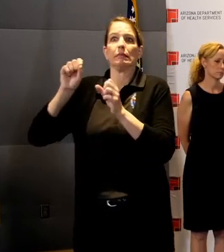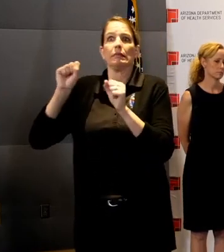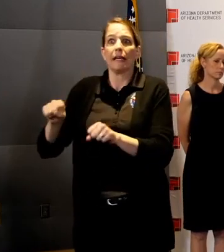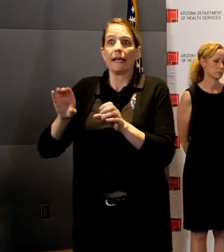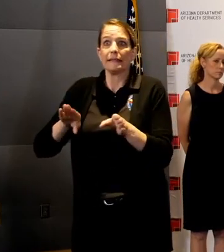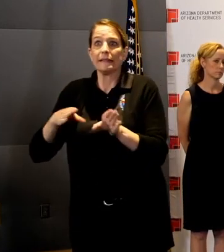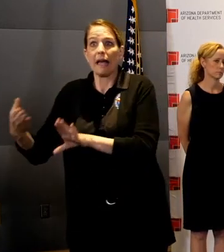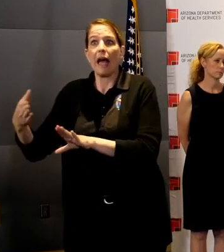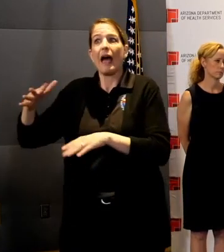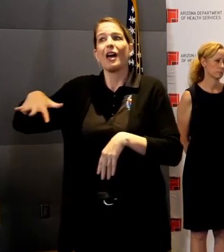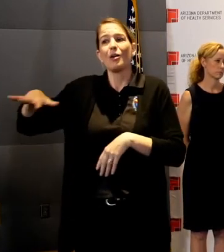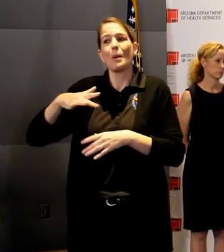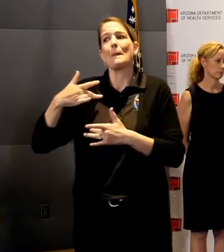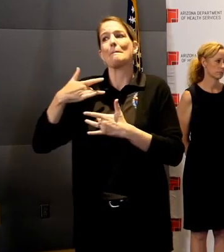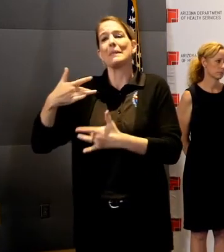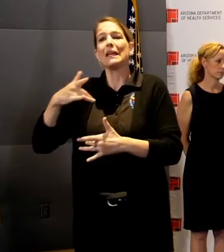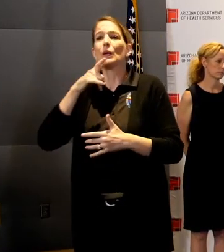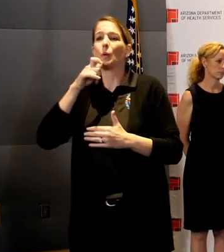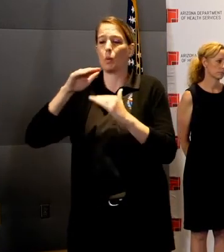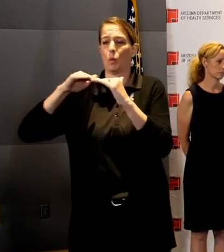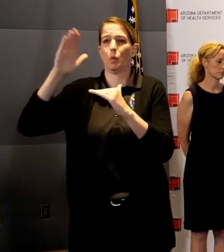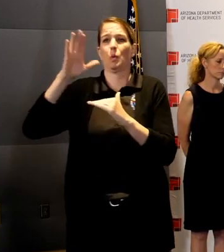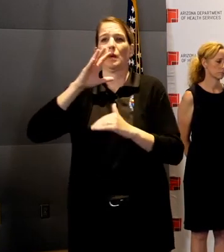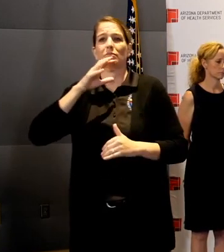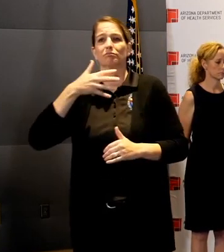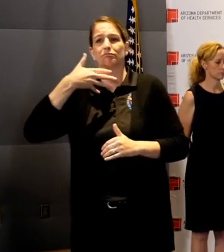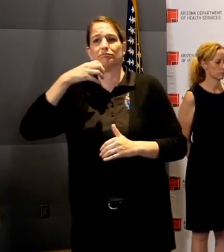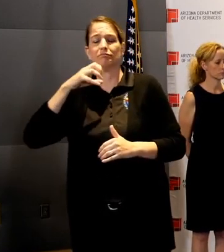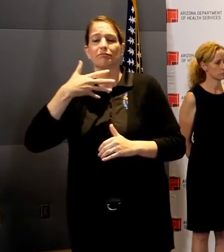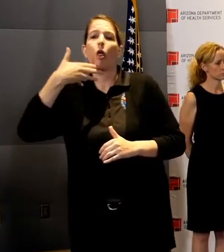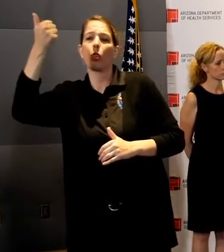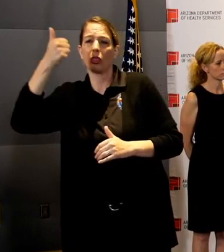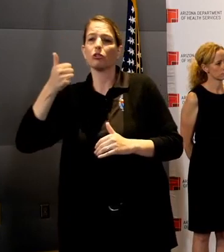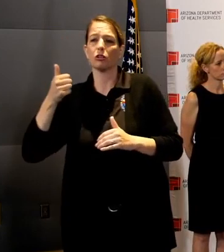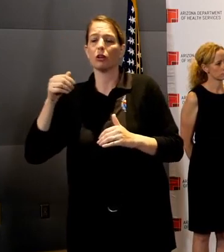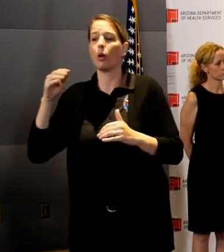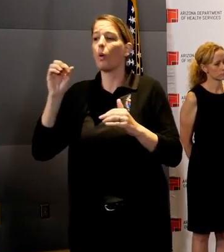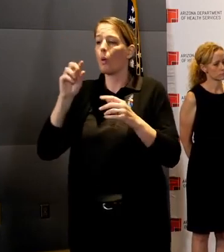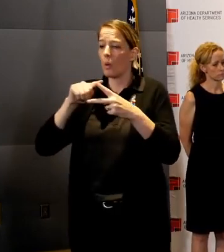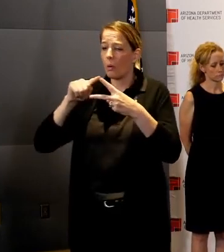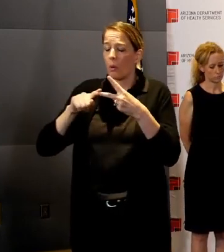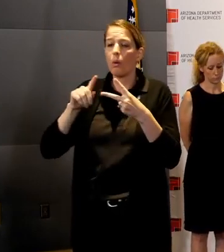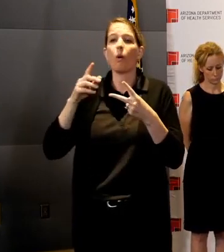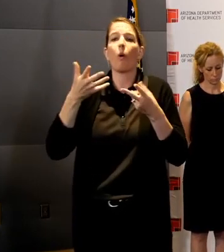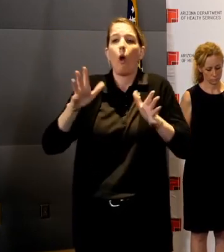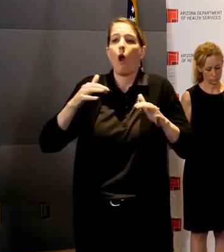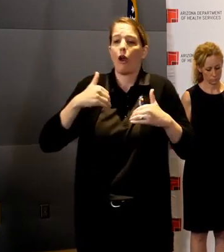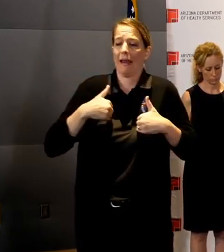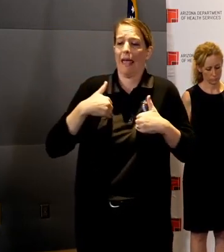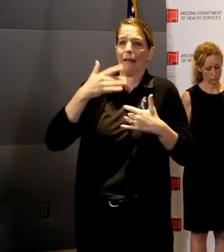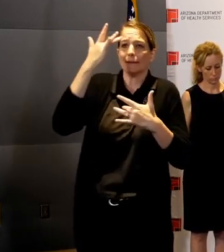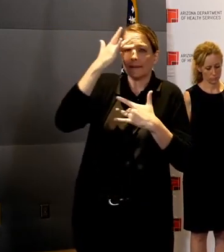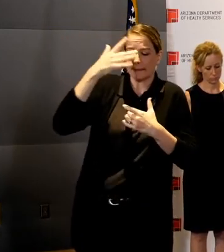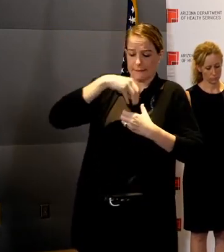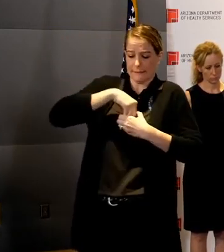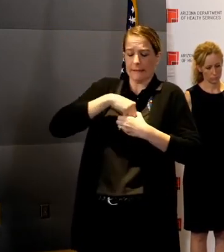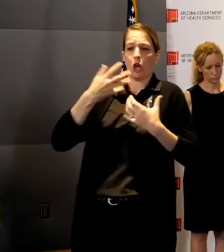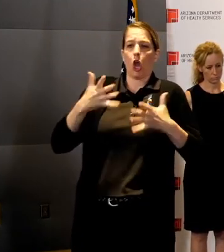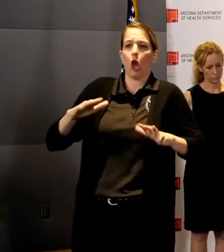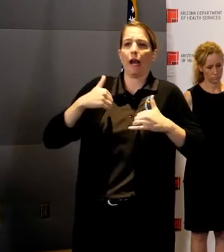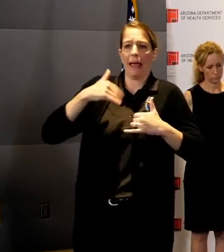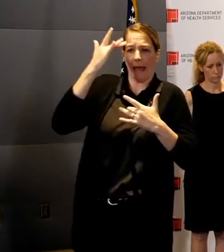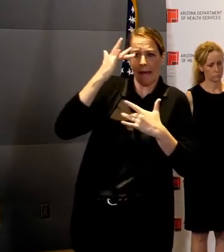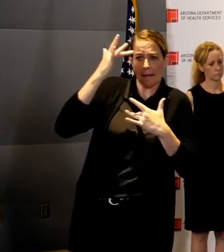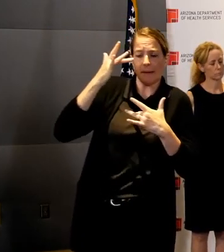certain age category with underlying health diseases. That's why we're saying to people in that most vulnerable category